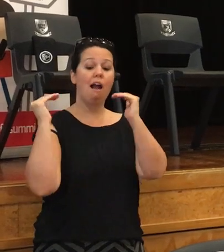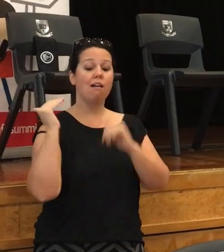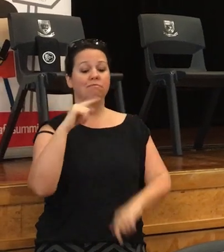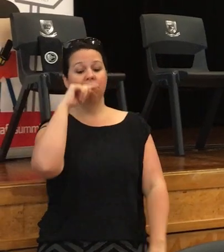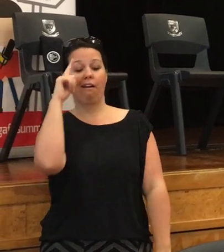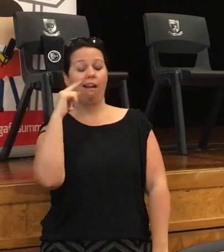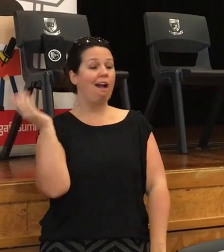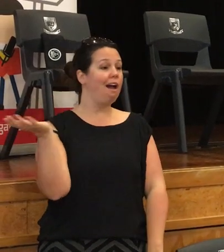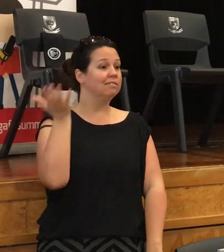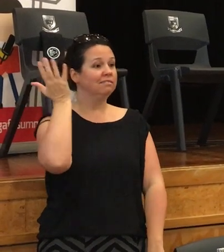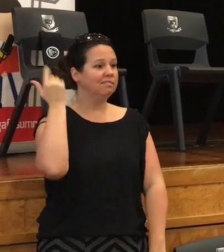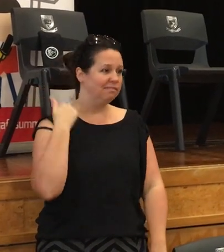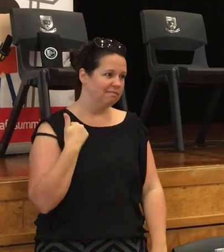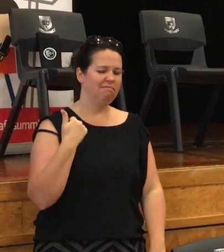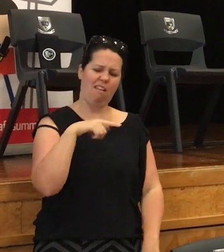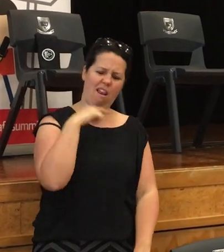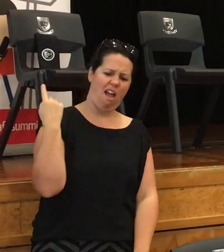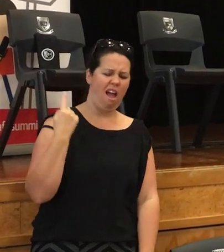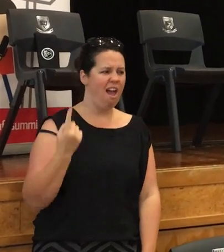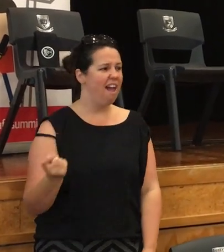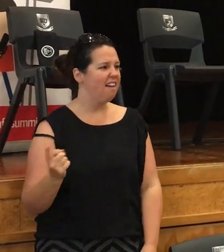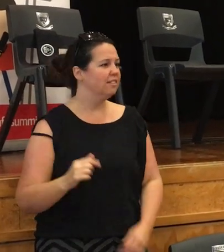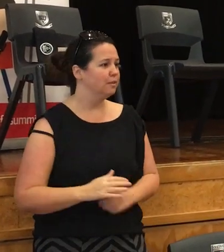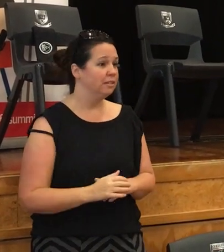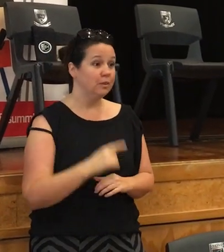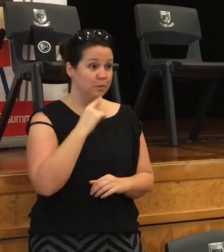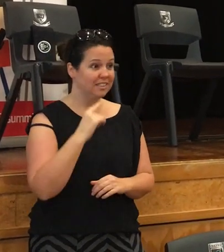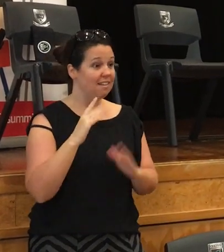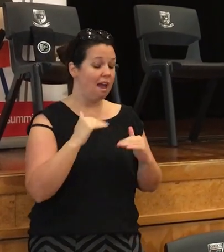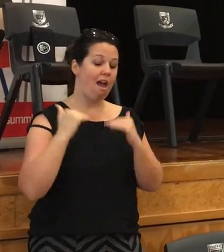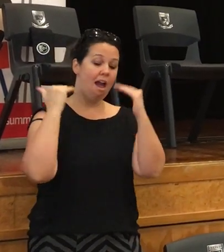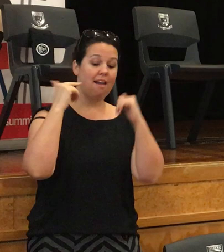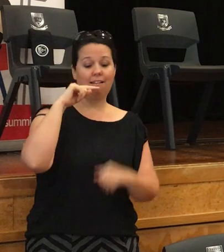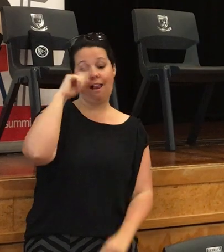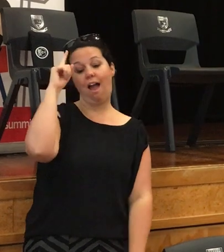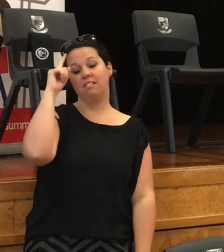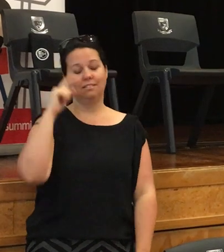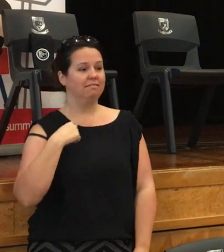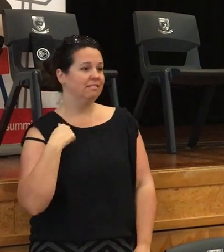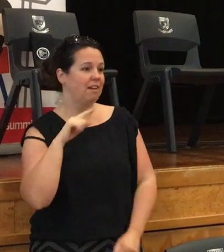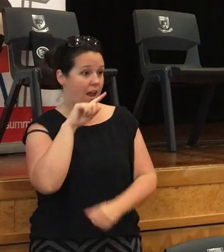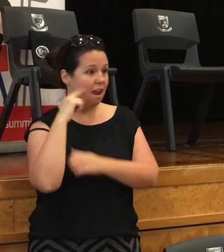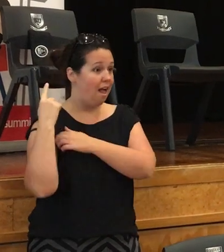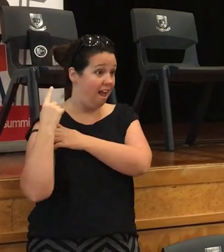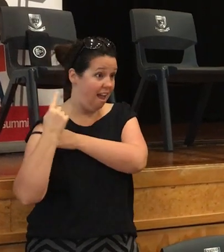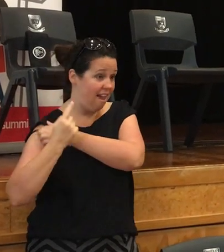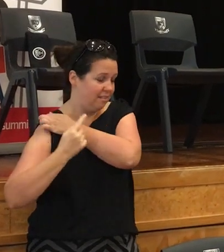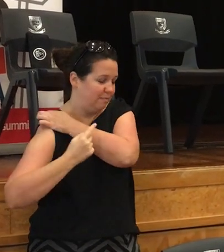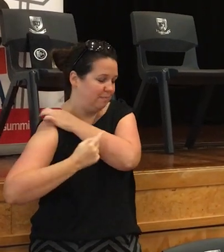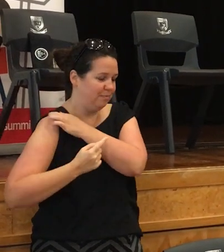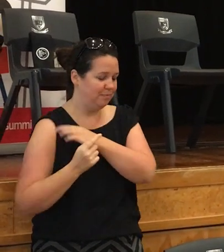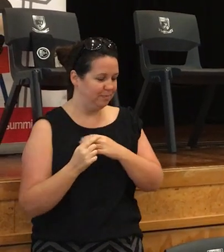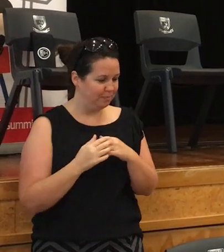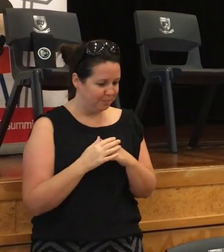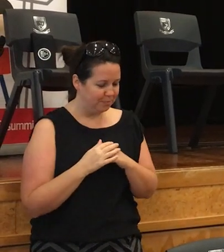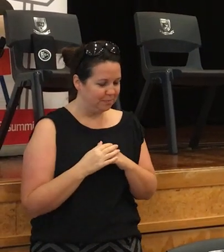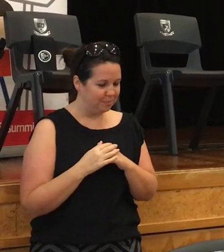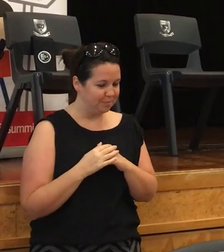That was just a lie Well, said she was hot That was just a lie